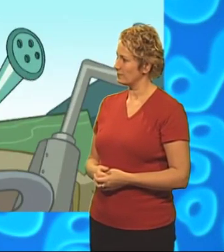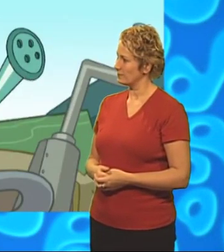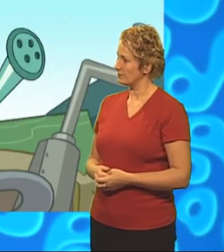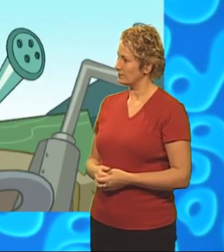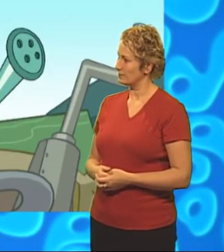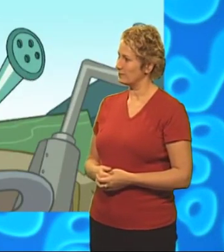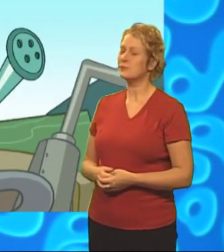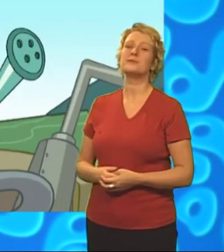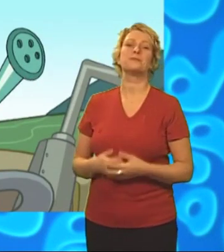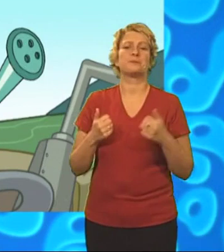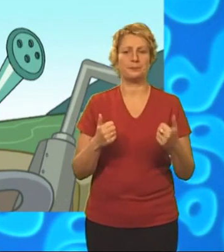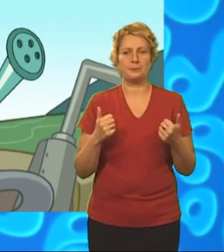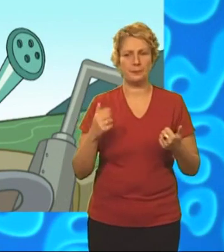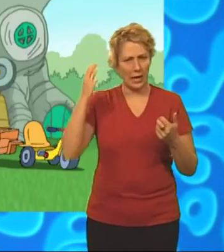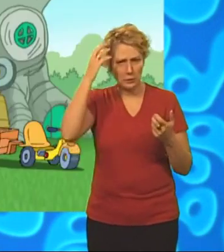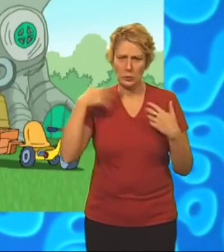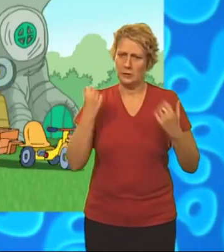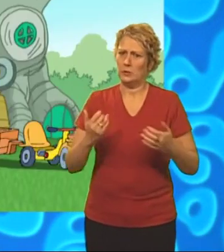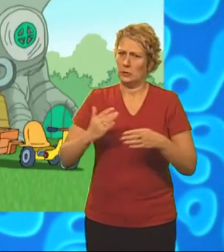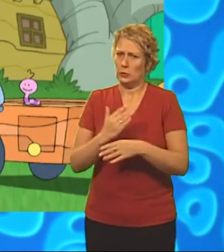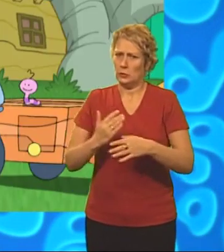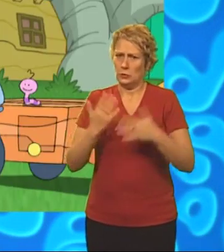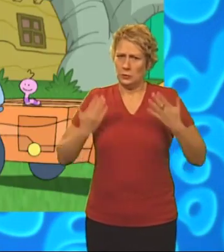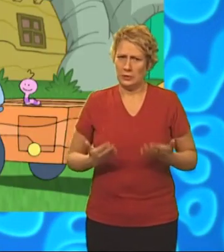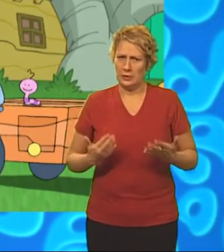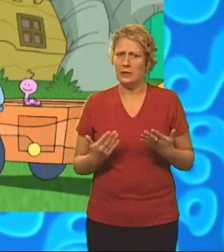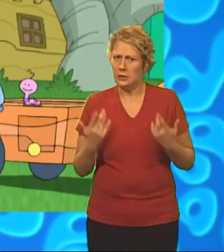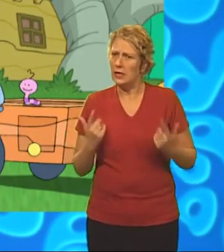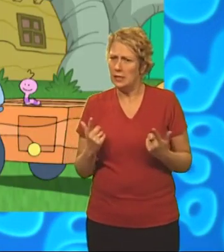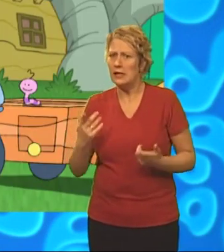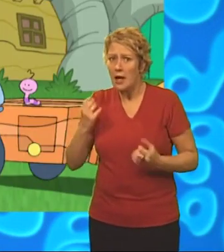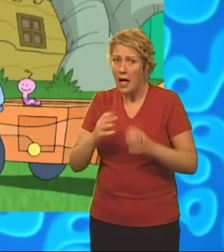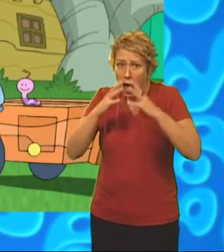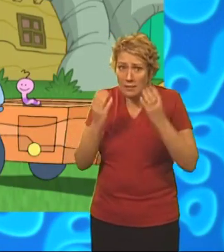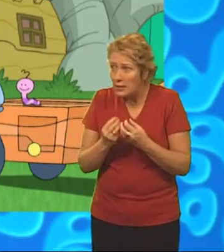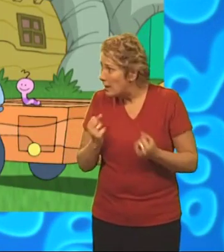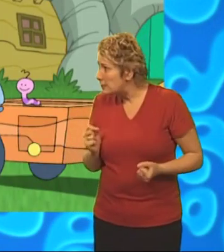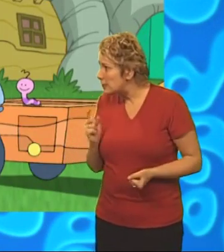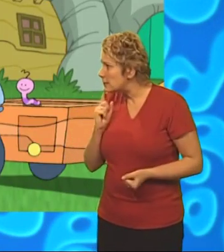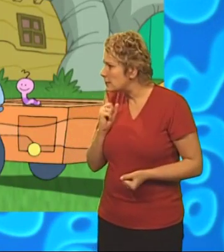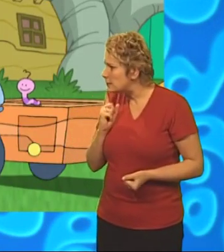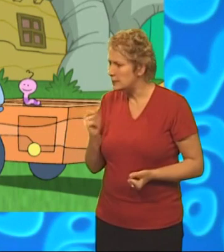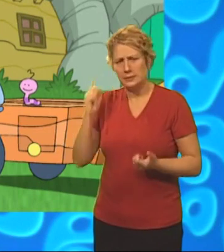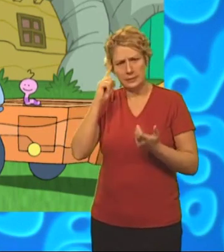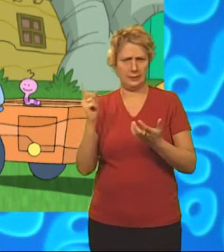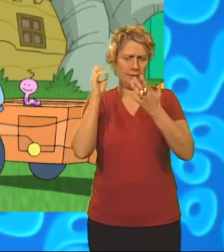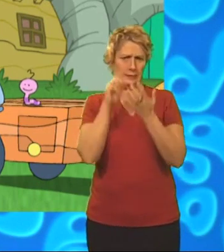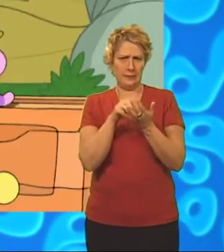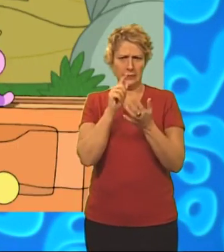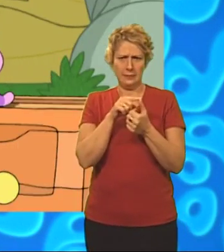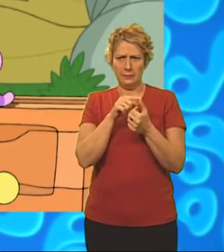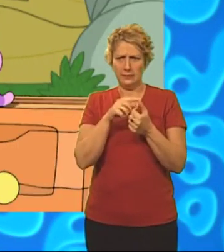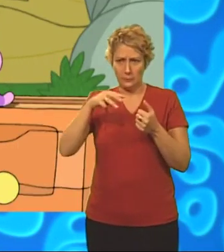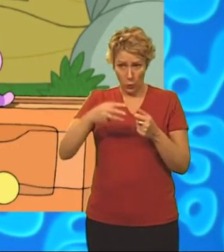Okay, Andrew, we've got lots to do today. Have we got everything? Right, let's see. Fork?